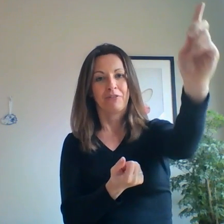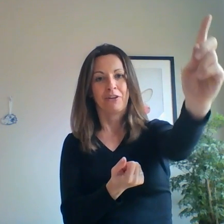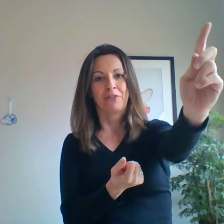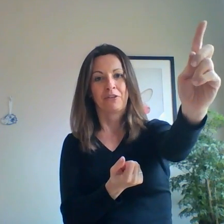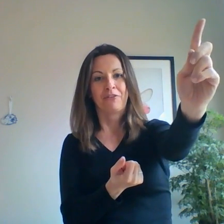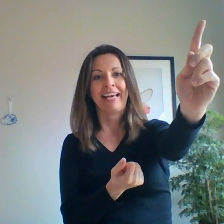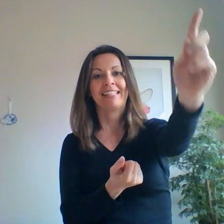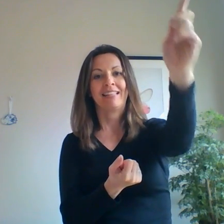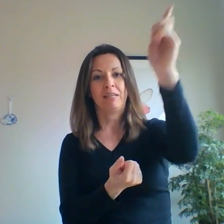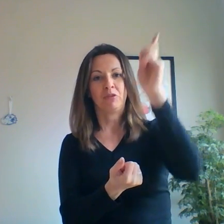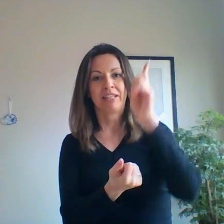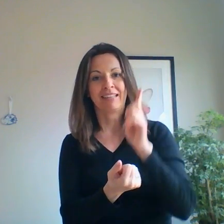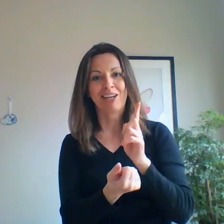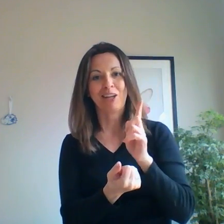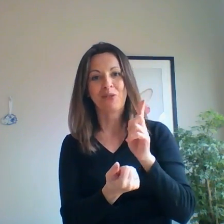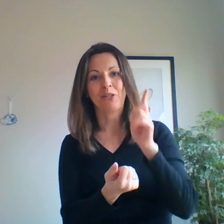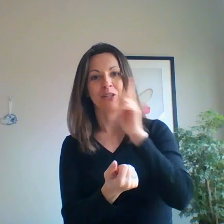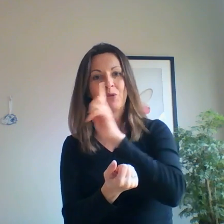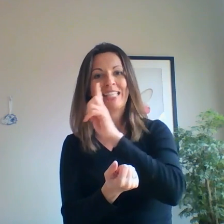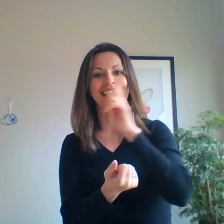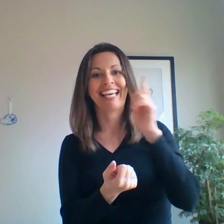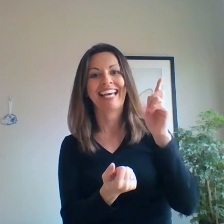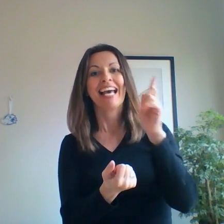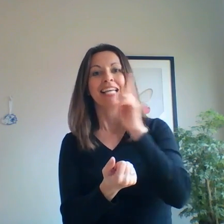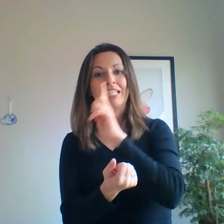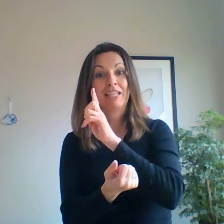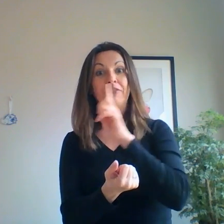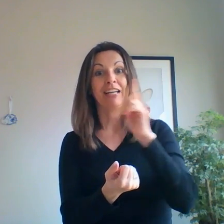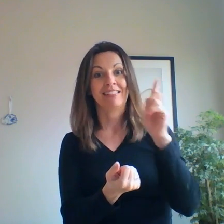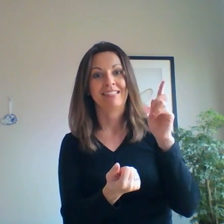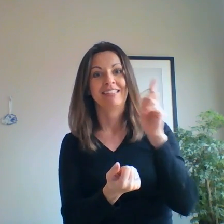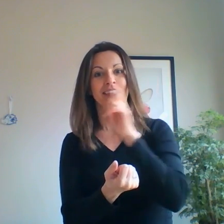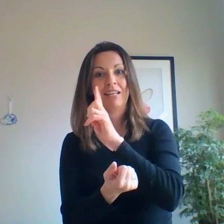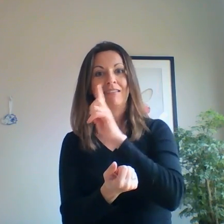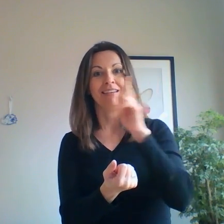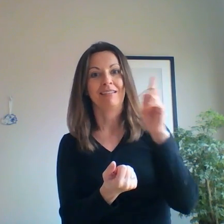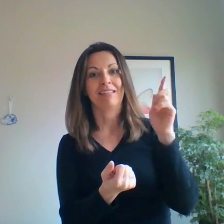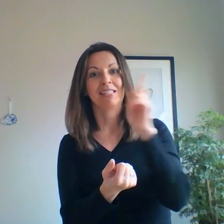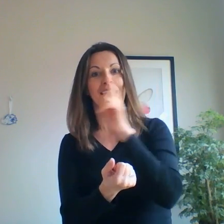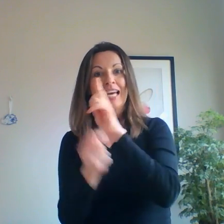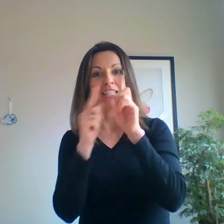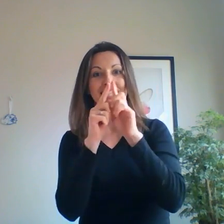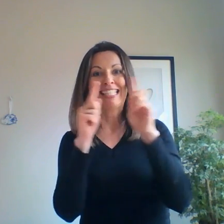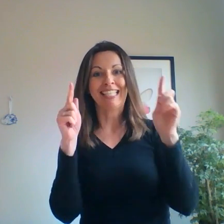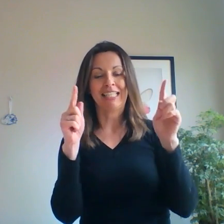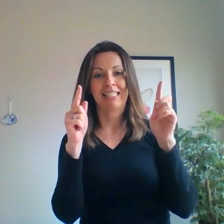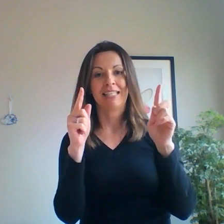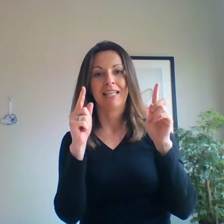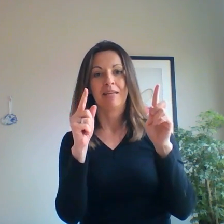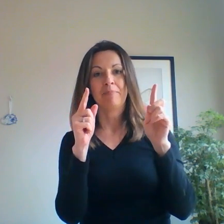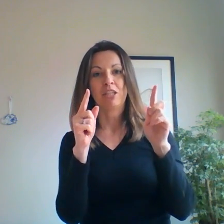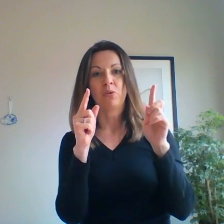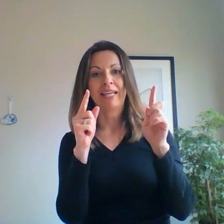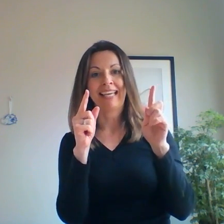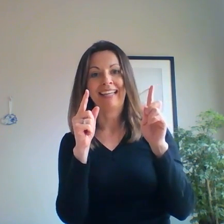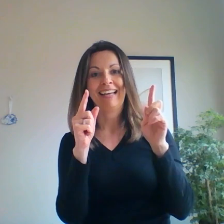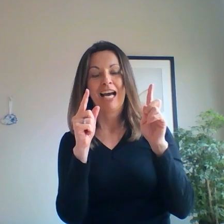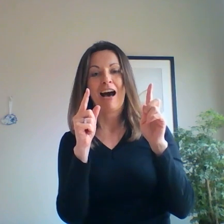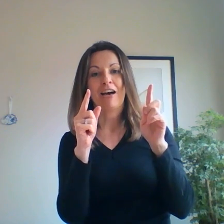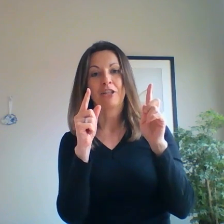front of your face and then moving it closer, noticing the difference, the distance between the